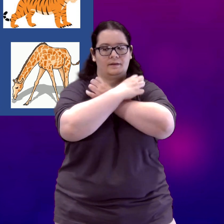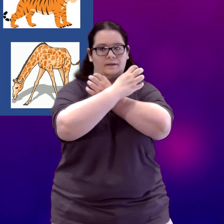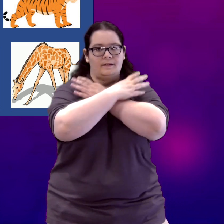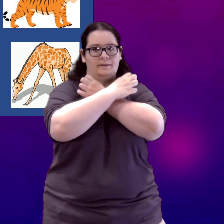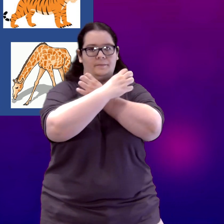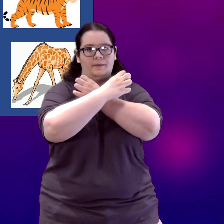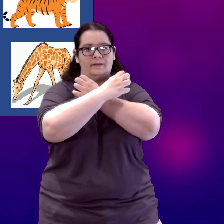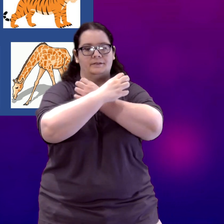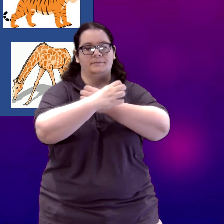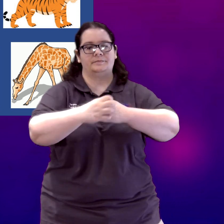Bear.